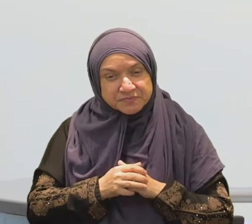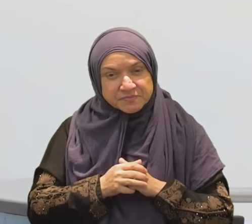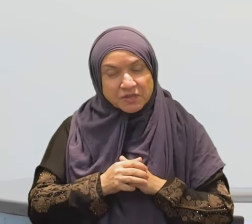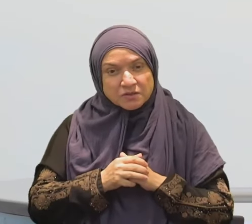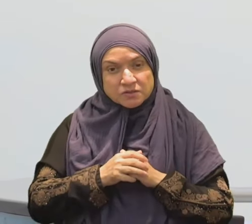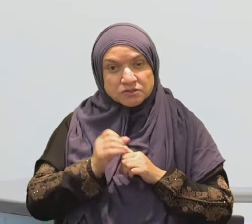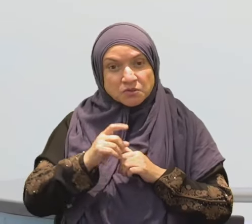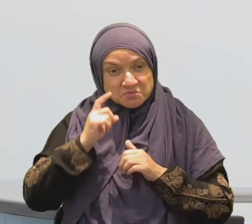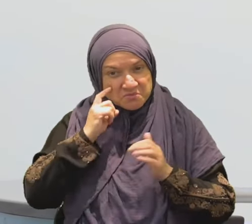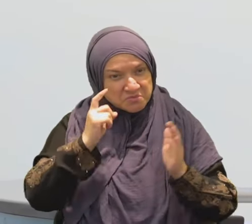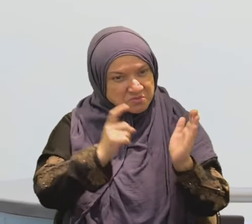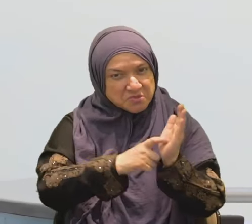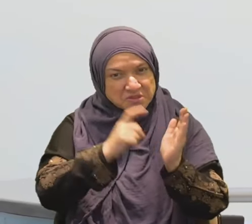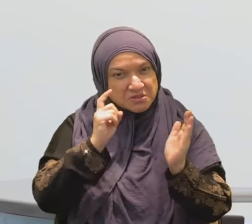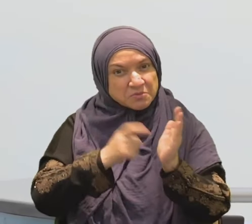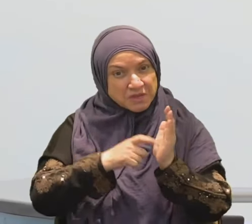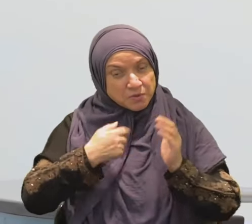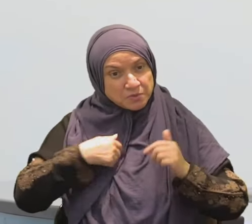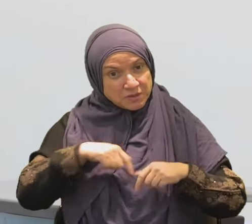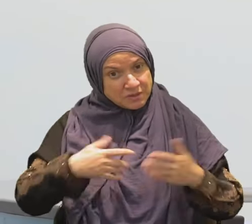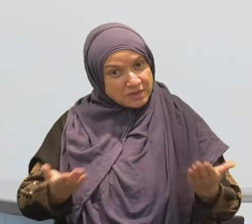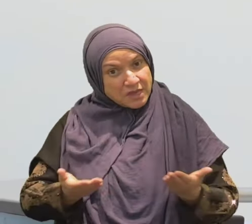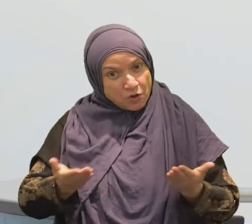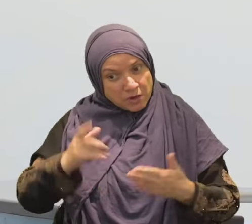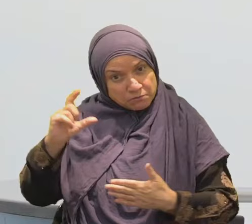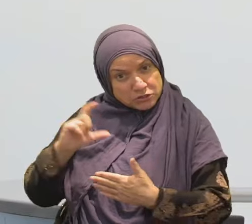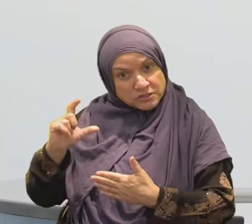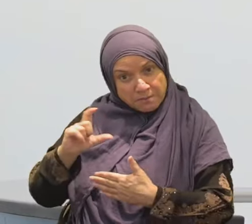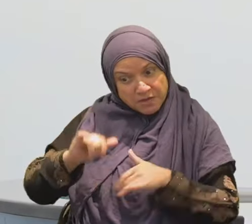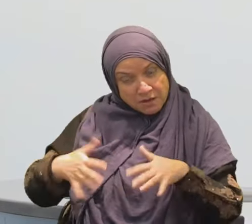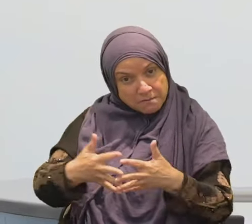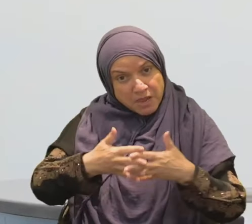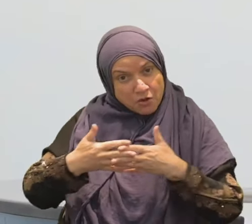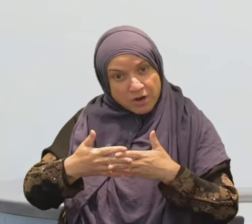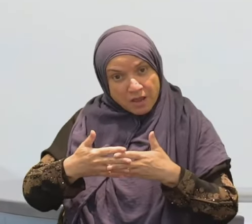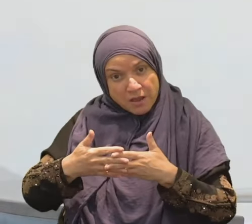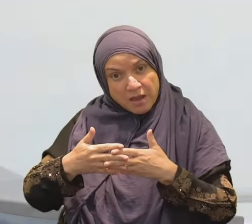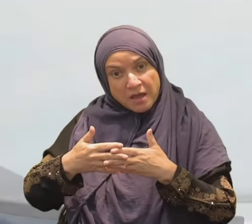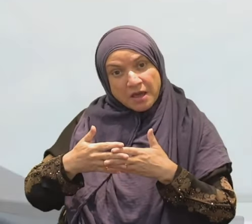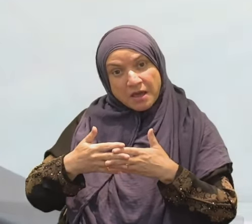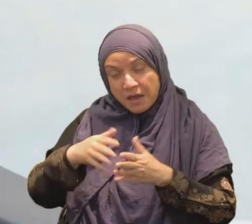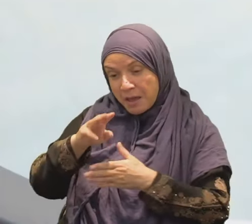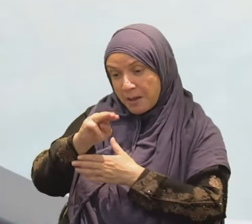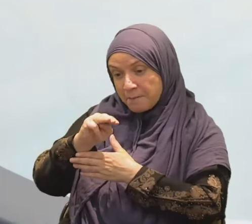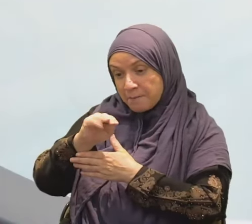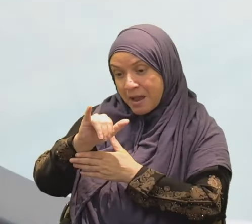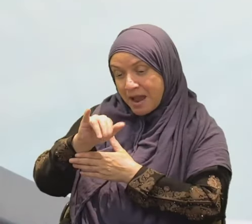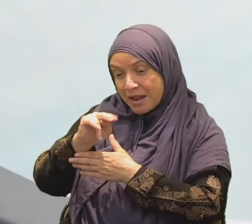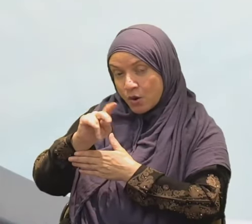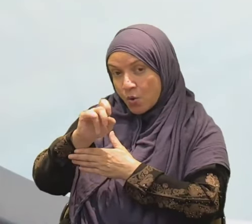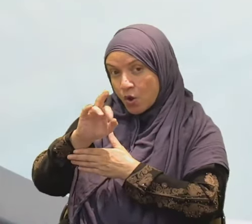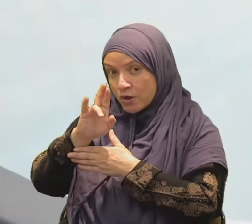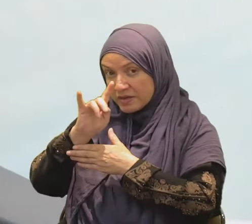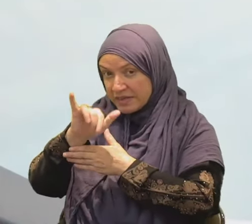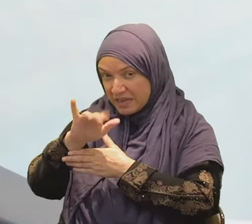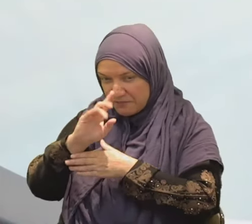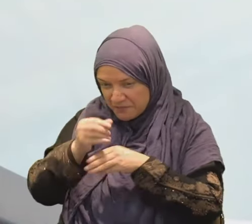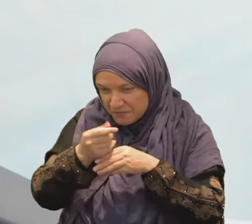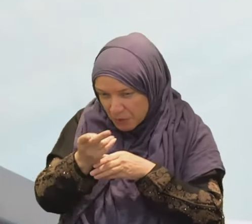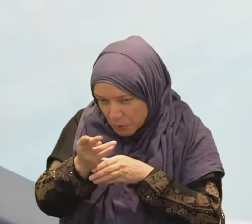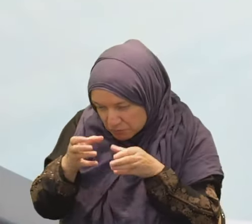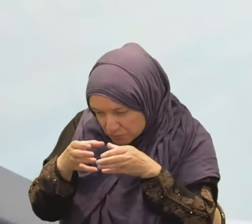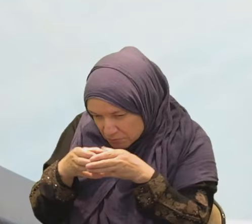are also minority here, right? Indian Muslims are also minority. They are also deceived and fooled. Like we are being deceiving